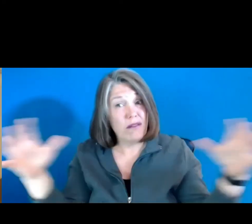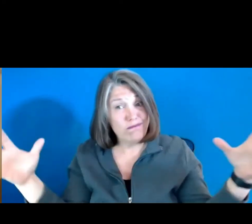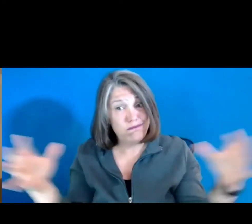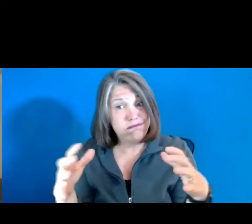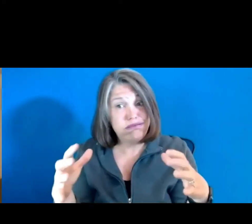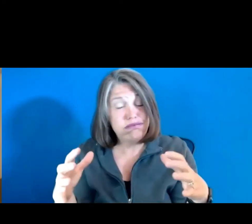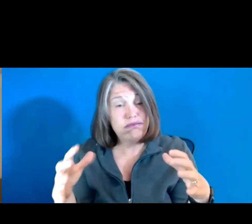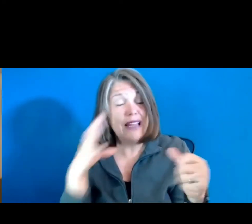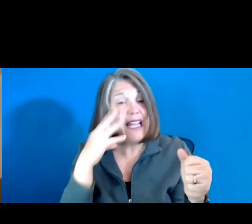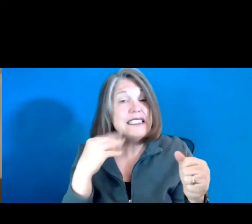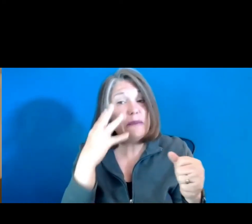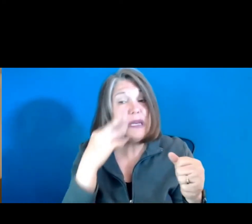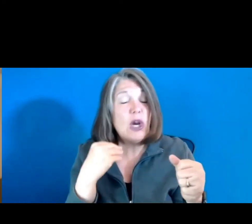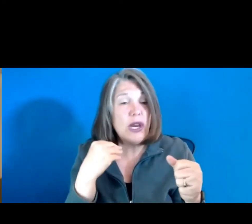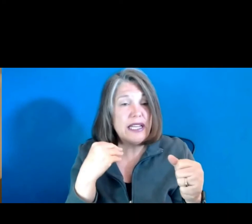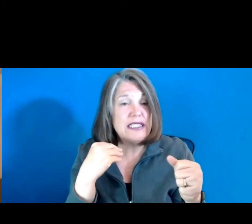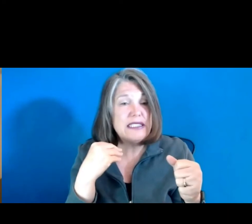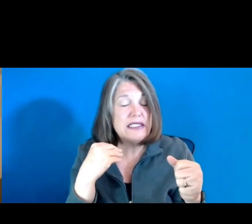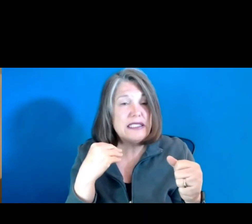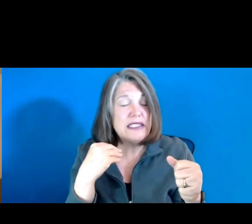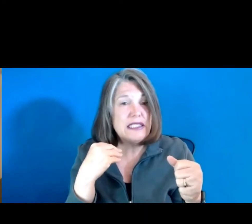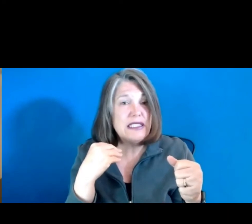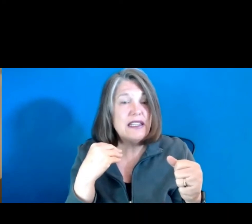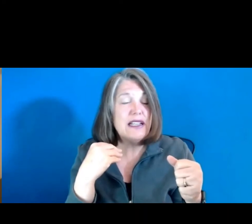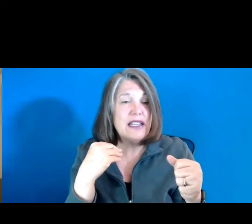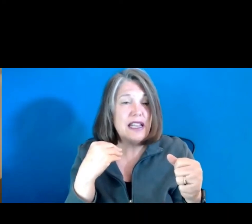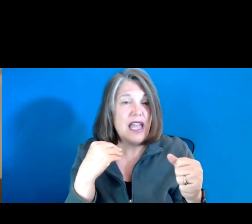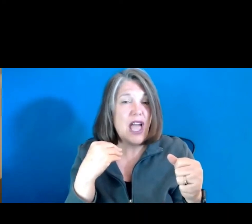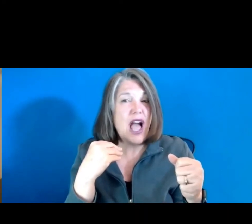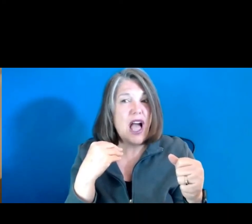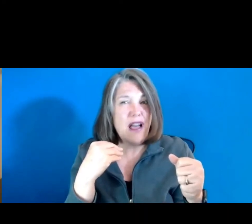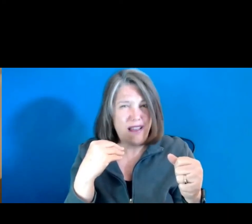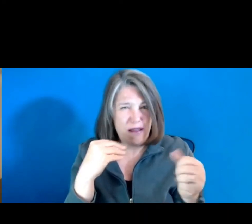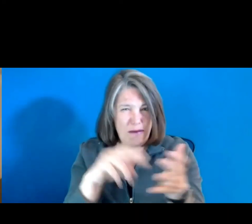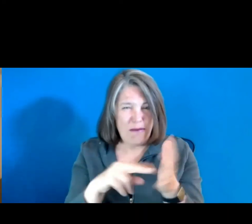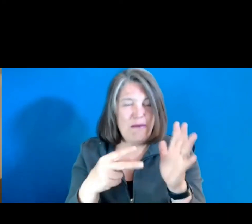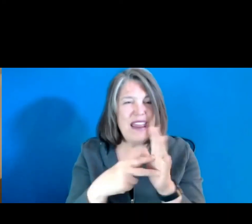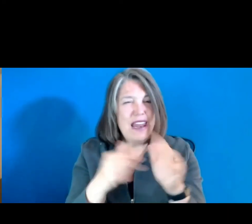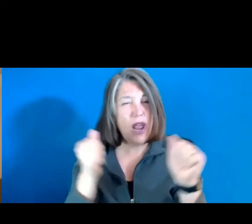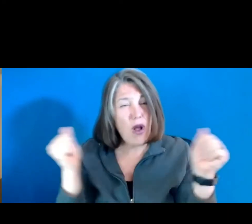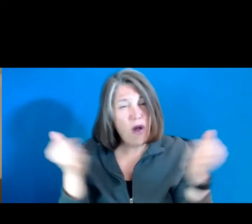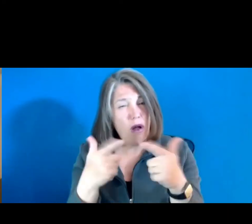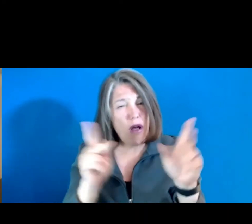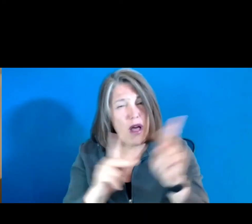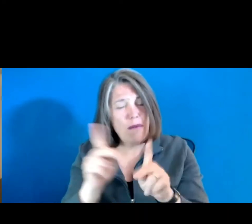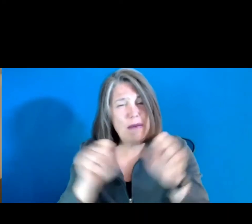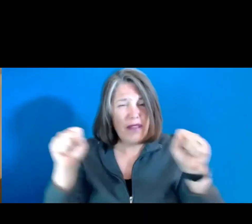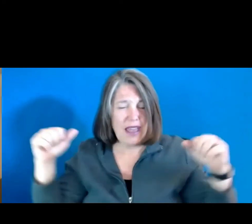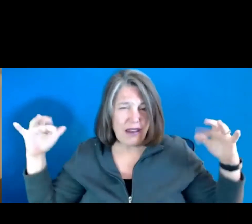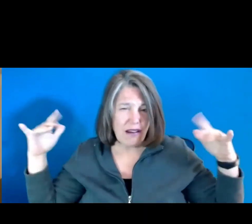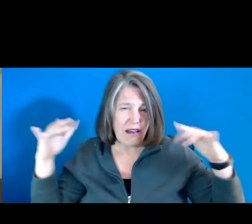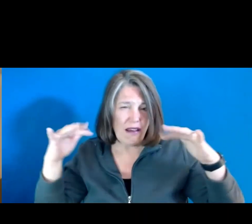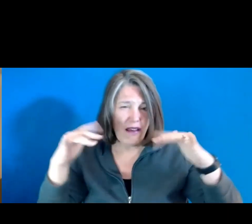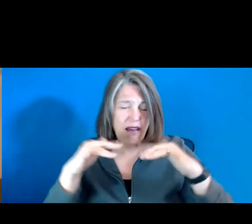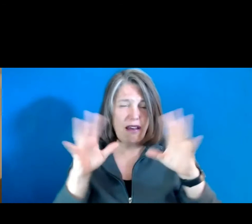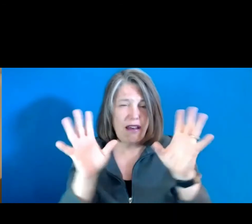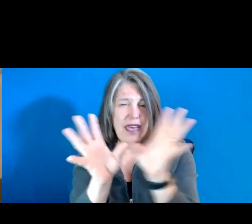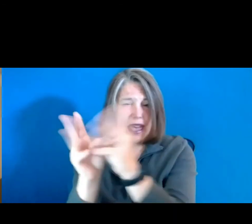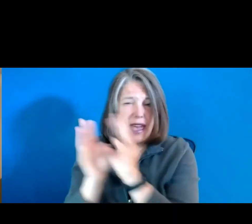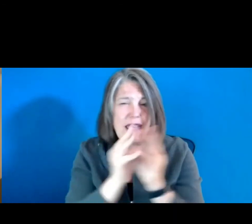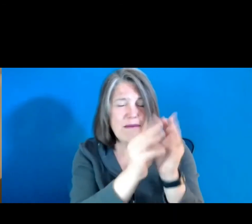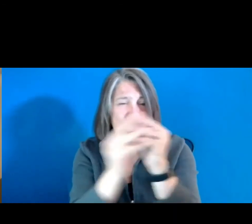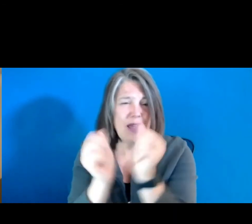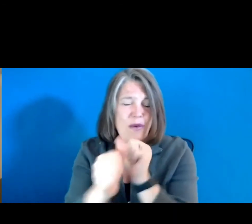experience where everyone can come to an environment, can meet up with each other